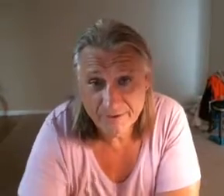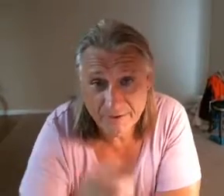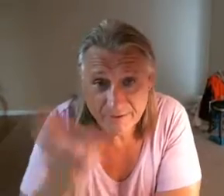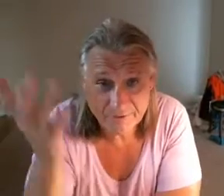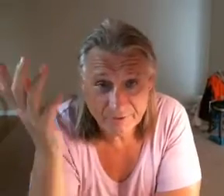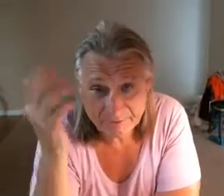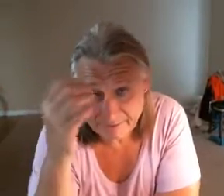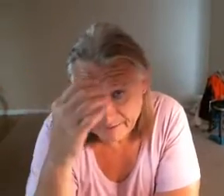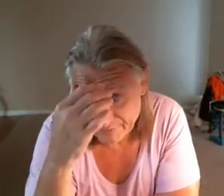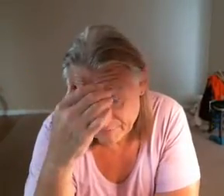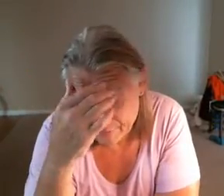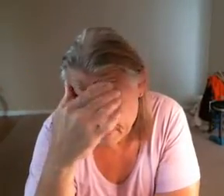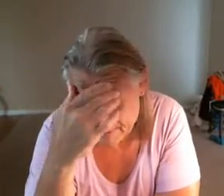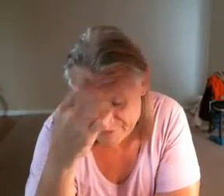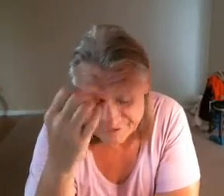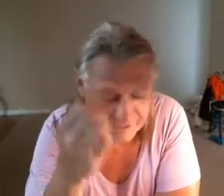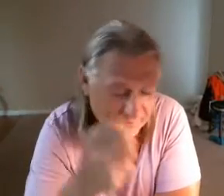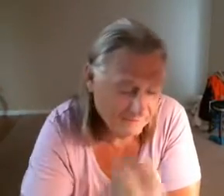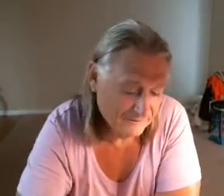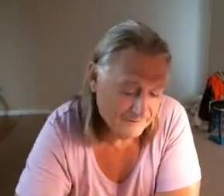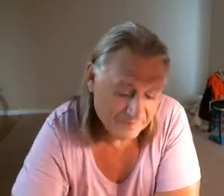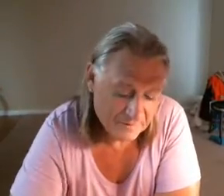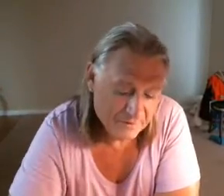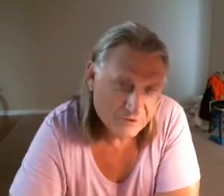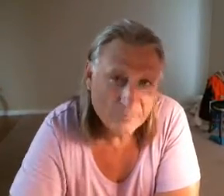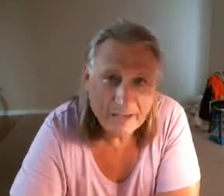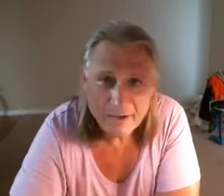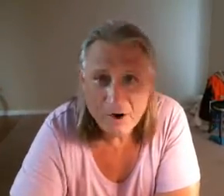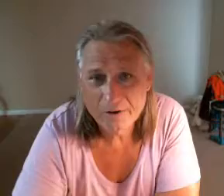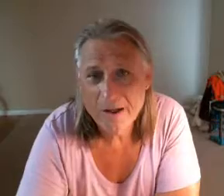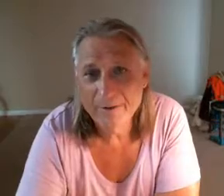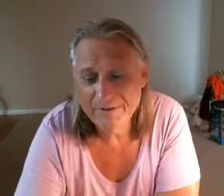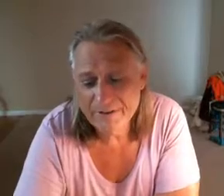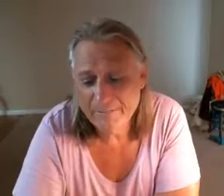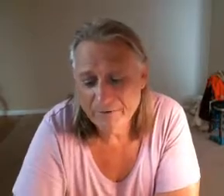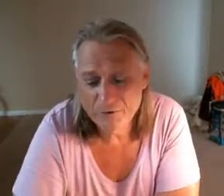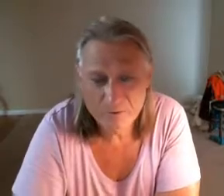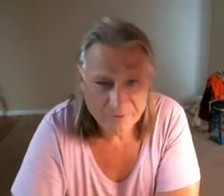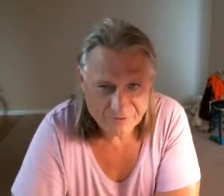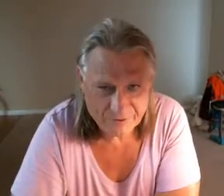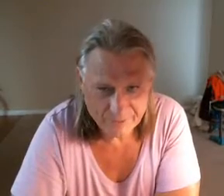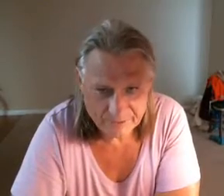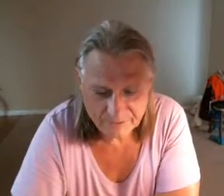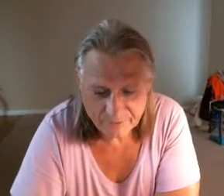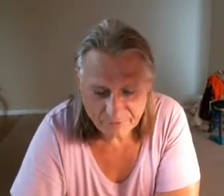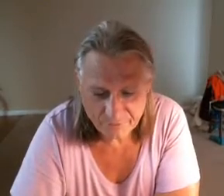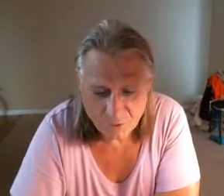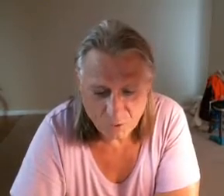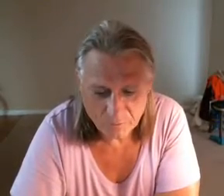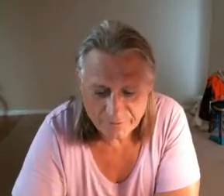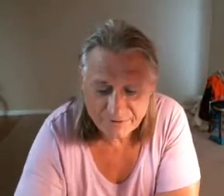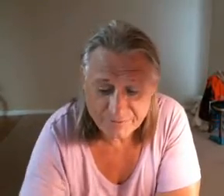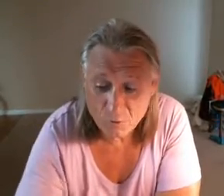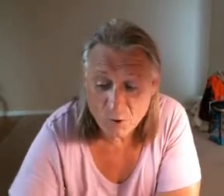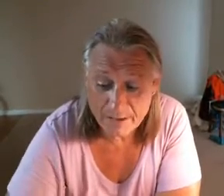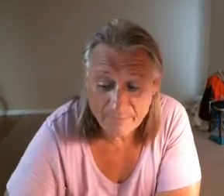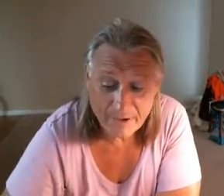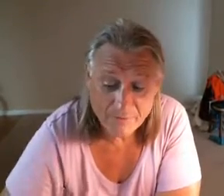kicks that last set so if you add it all up I did about 270 kicks total and that's more I've